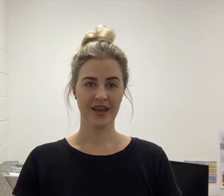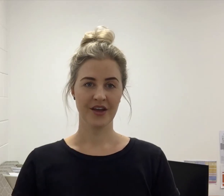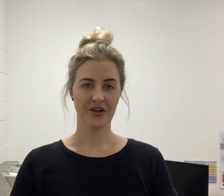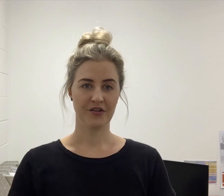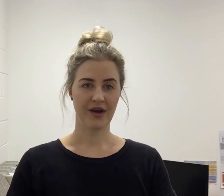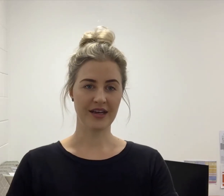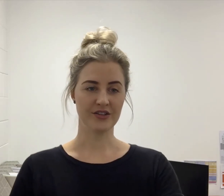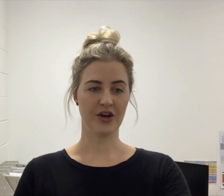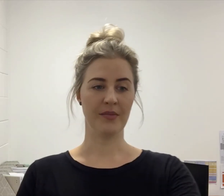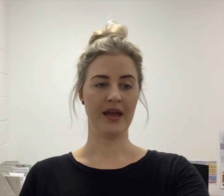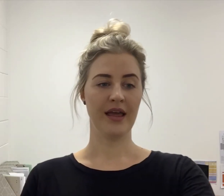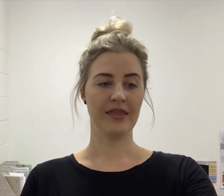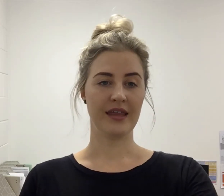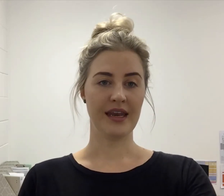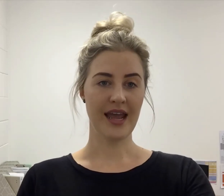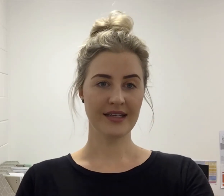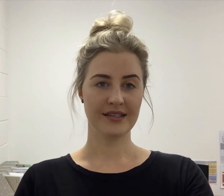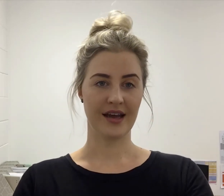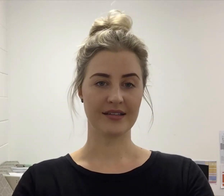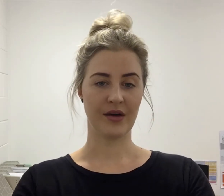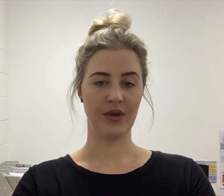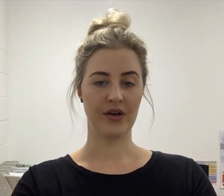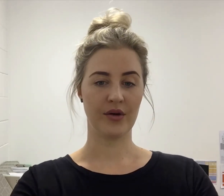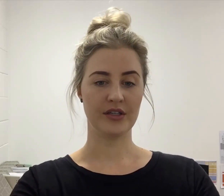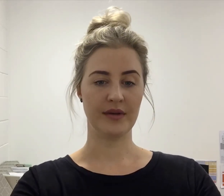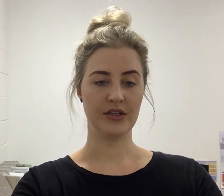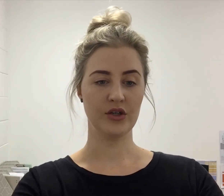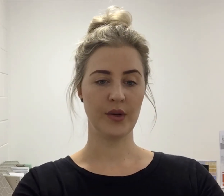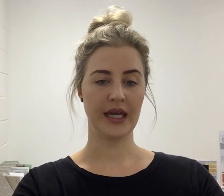Great job. The next task that we are going to be doing